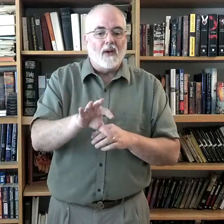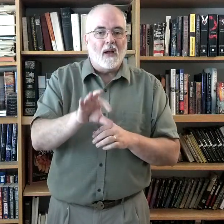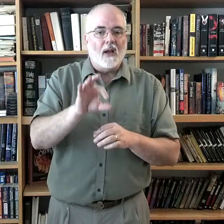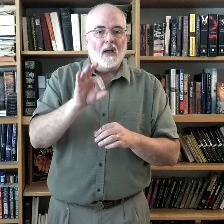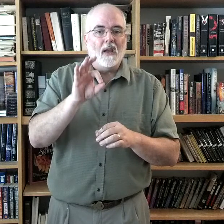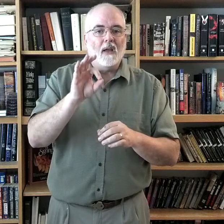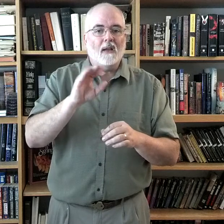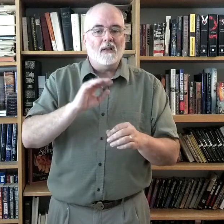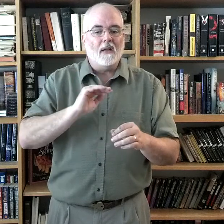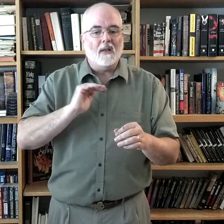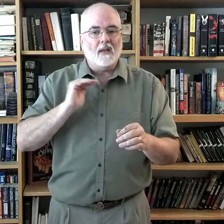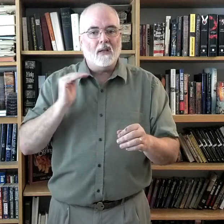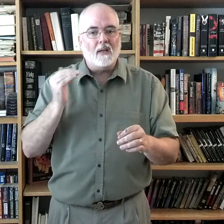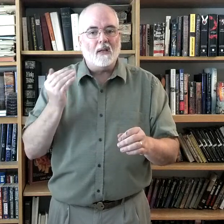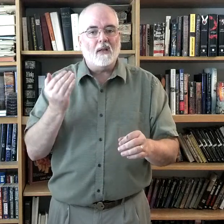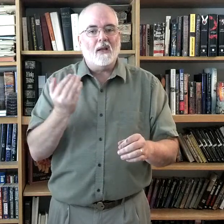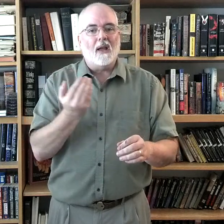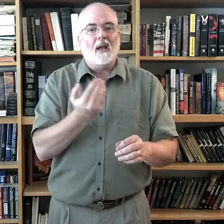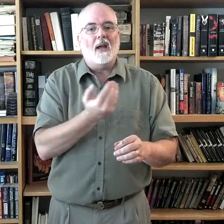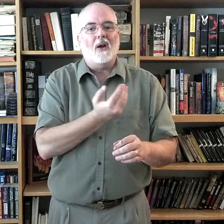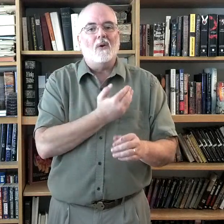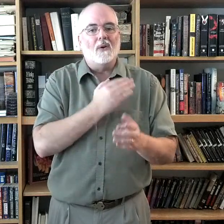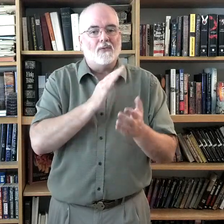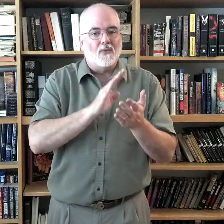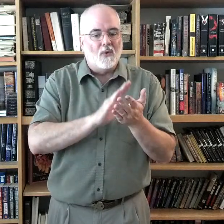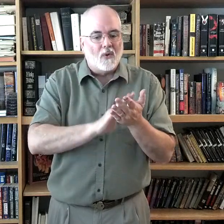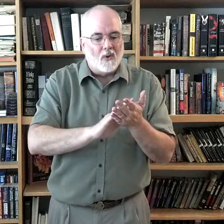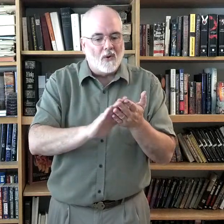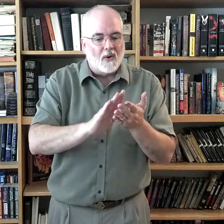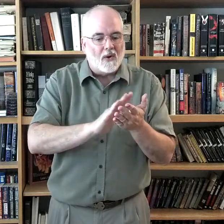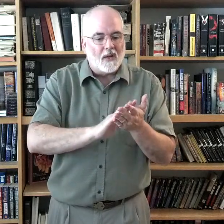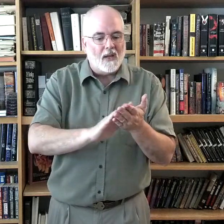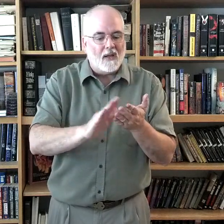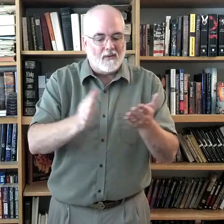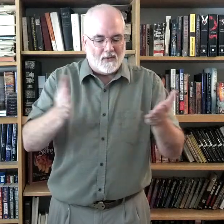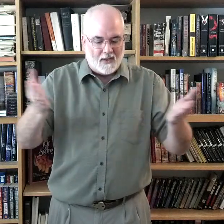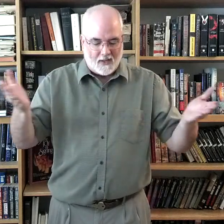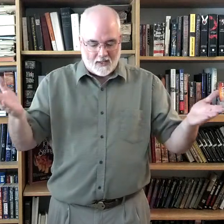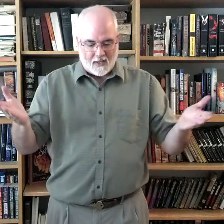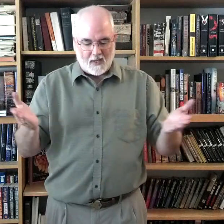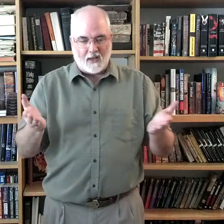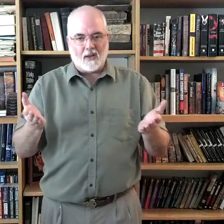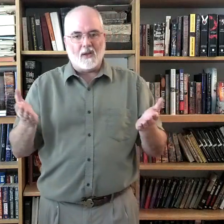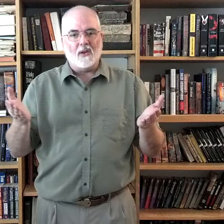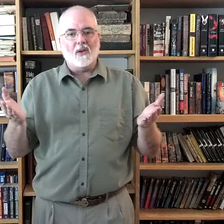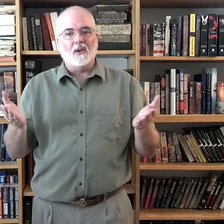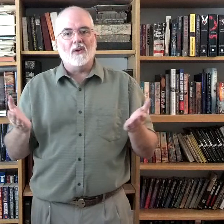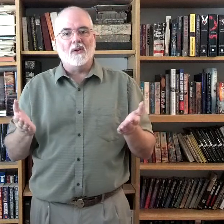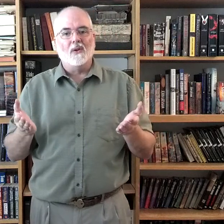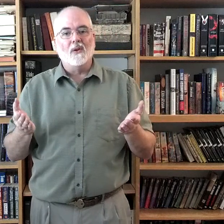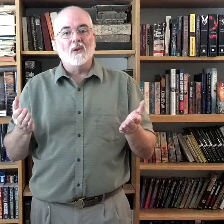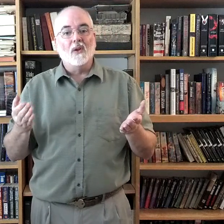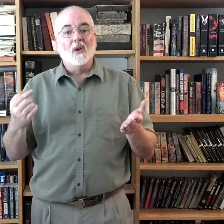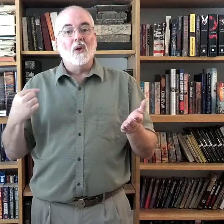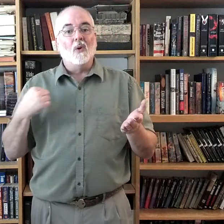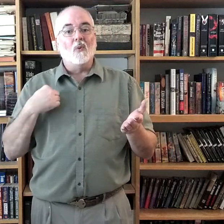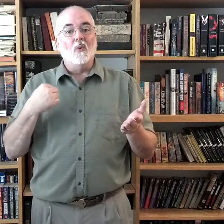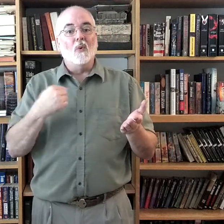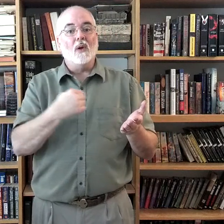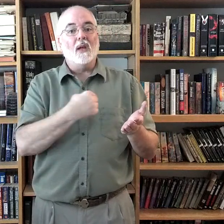Finding our forgiveness here, we